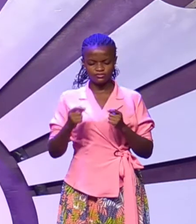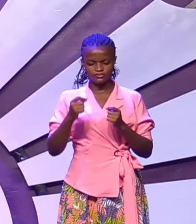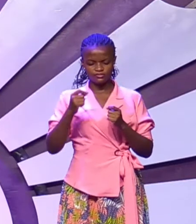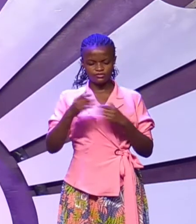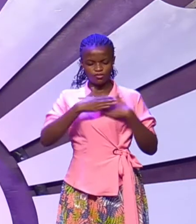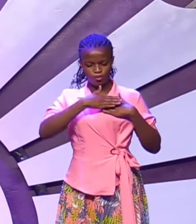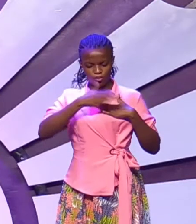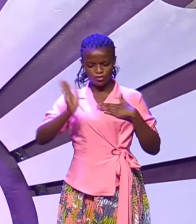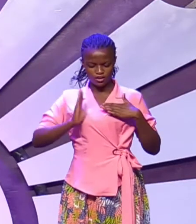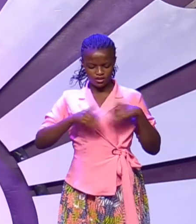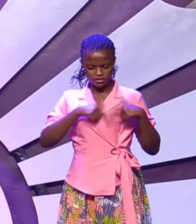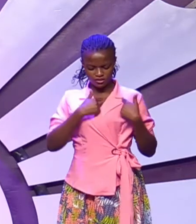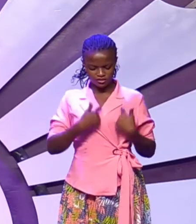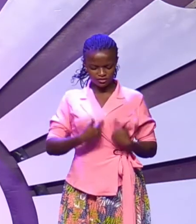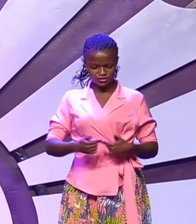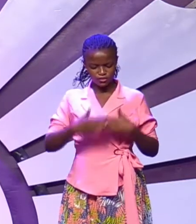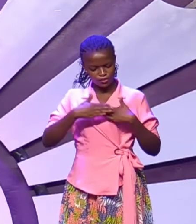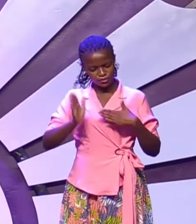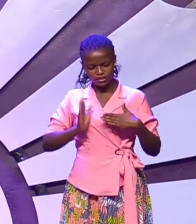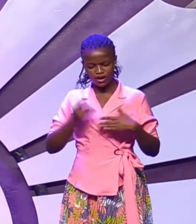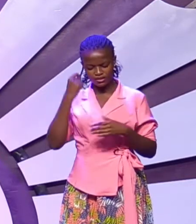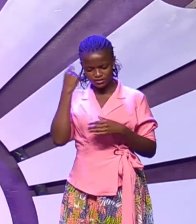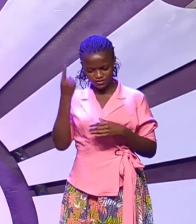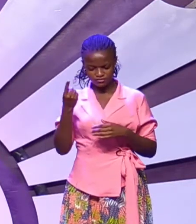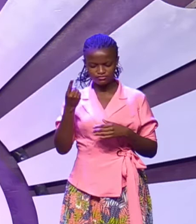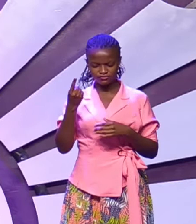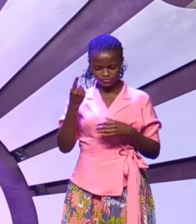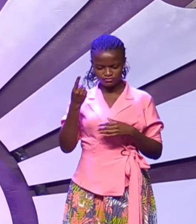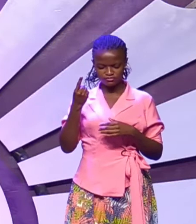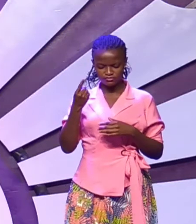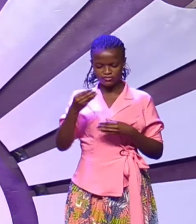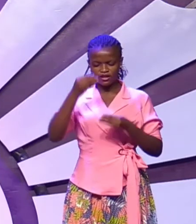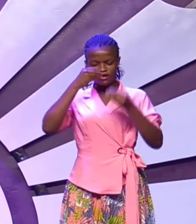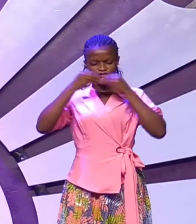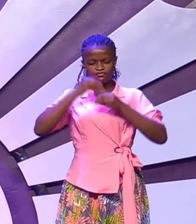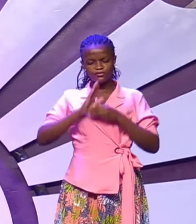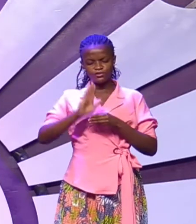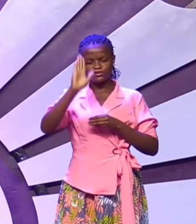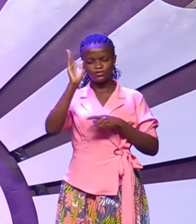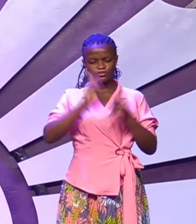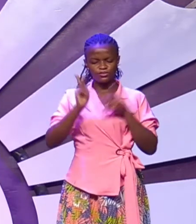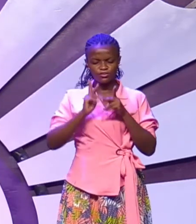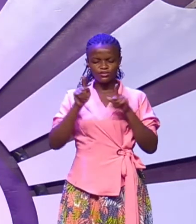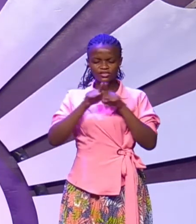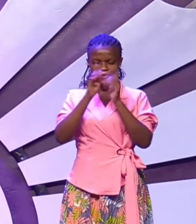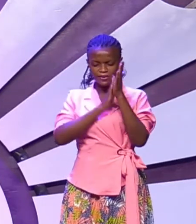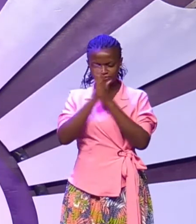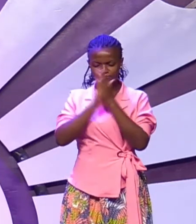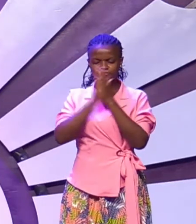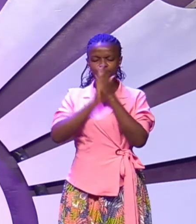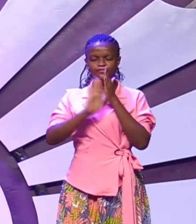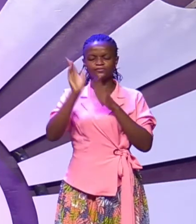Open our hearts. Gula we mitima jafenu. understanding. Gula we mitima kutegela kwa fengu. Feed your people. Inspire your people.